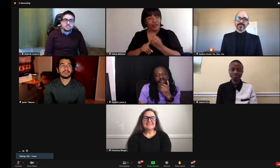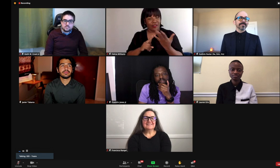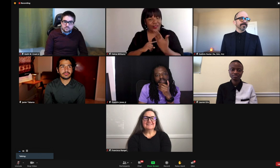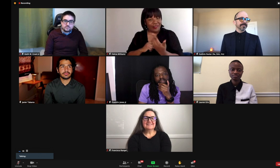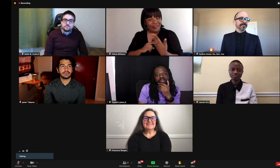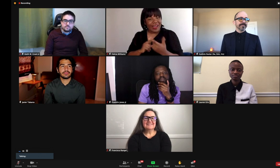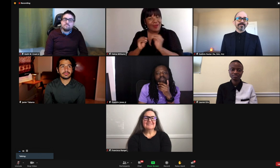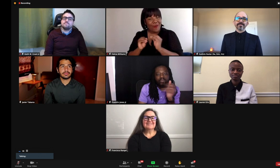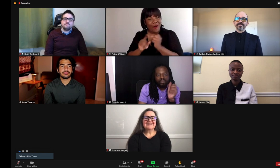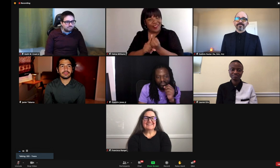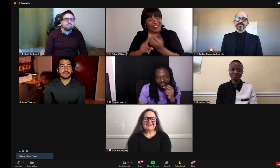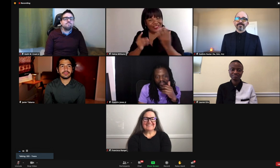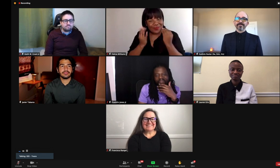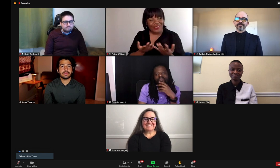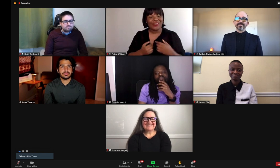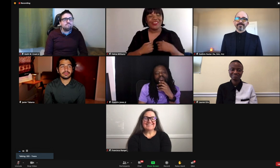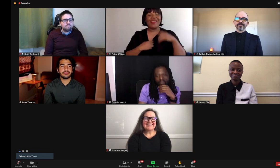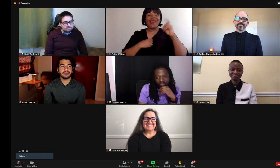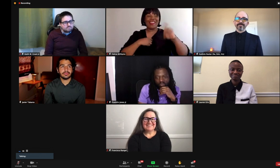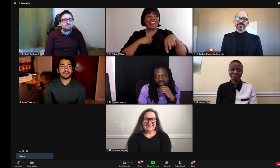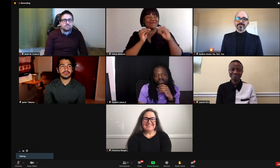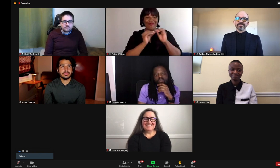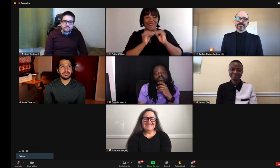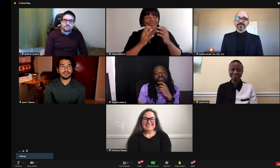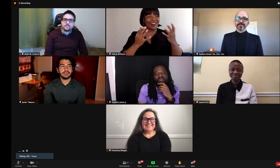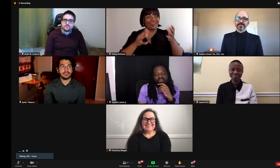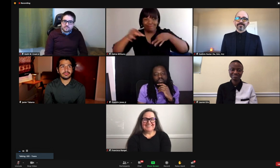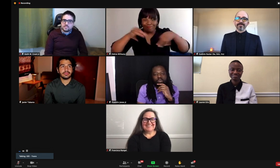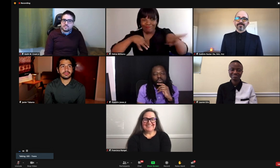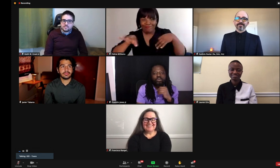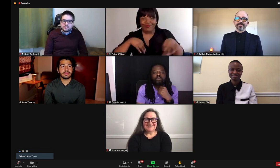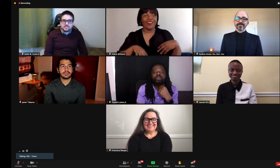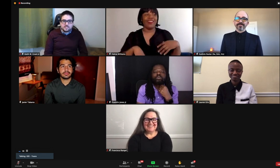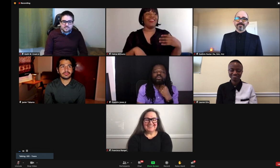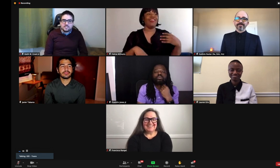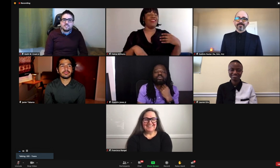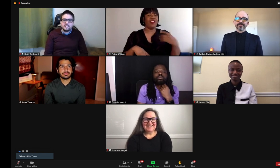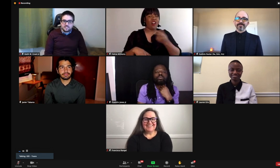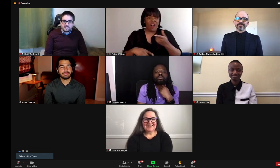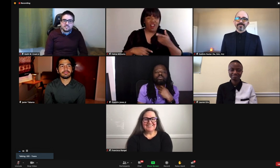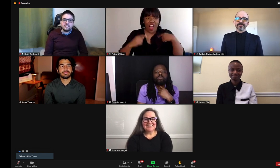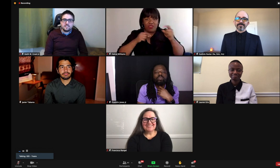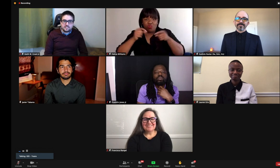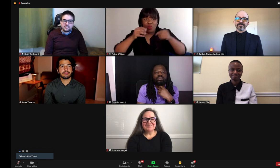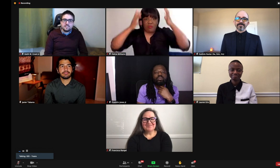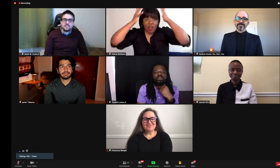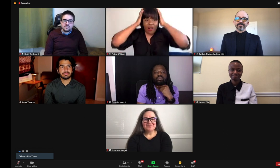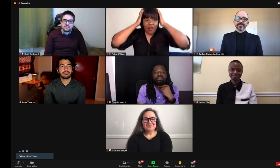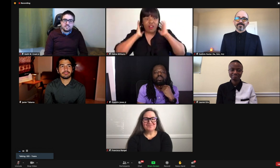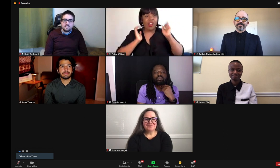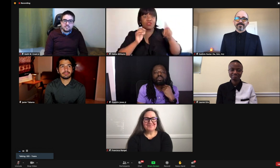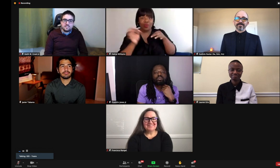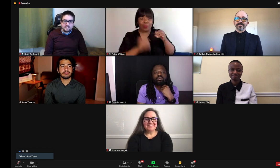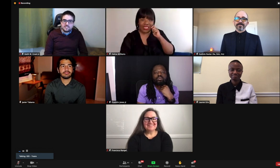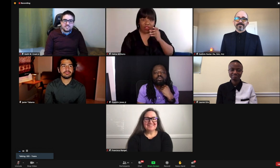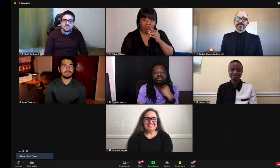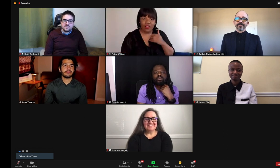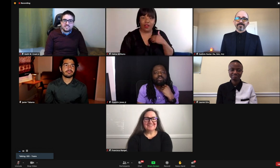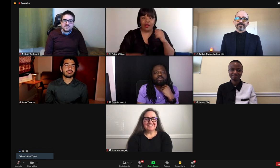we need more of that context being drawn out in a way that's accessible visually and, you know, sometimes